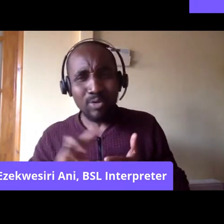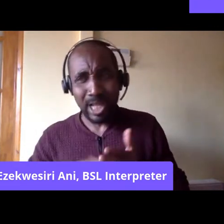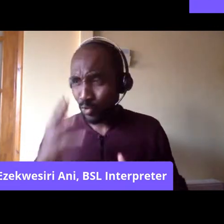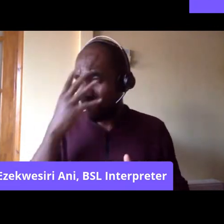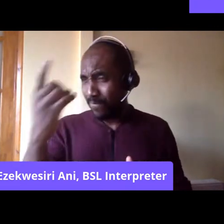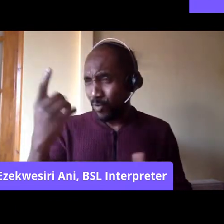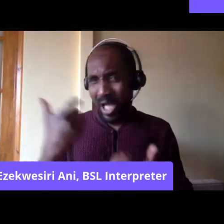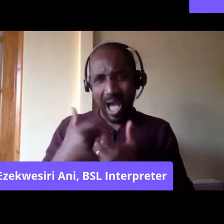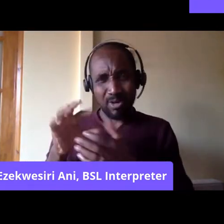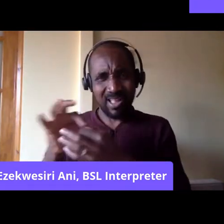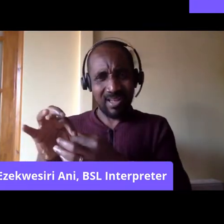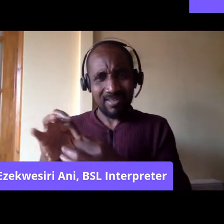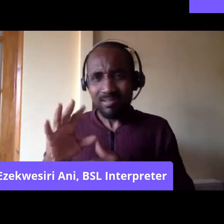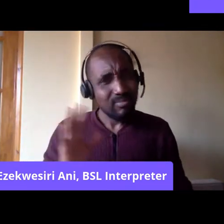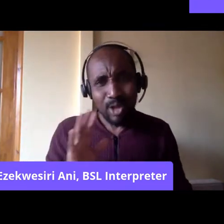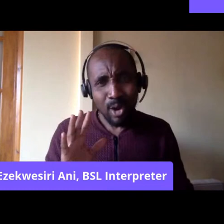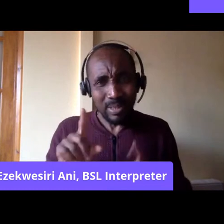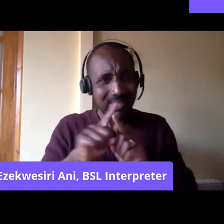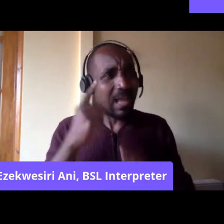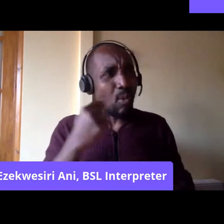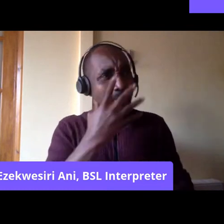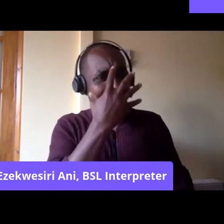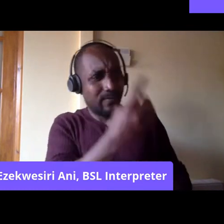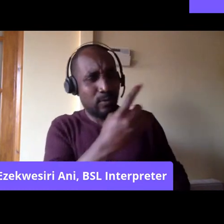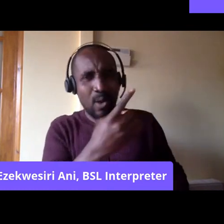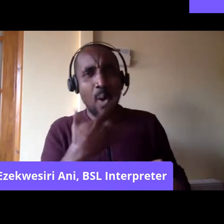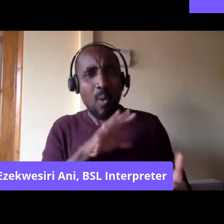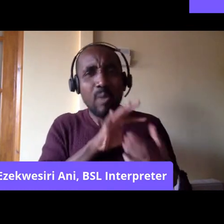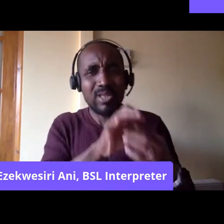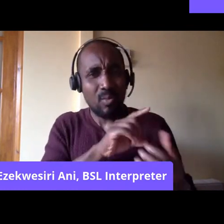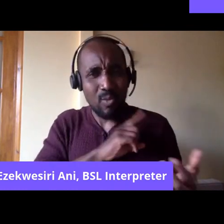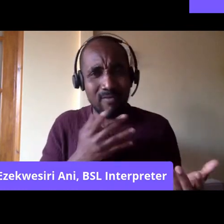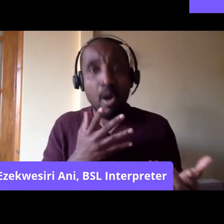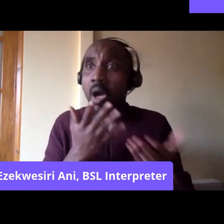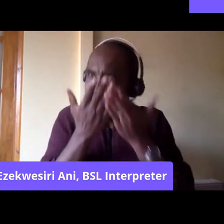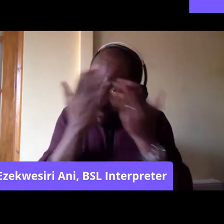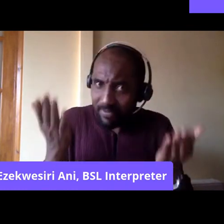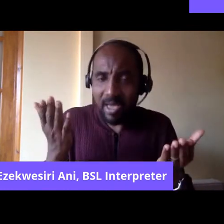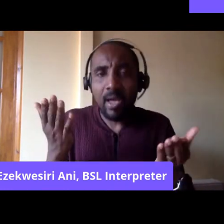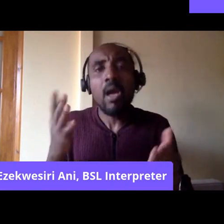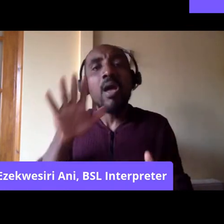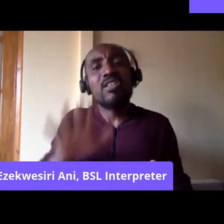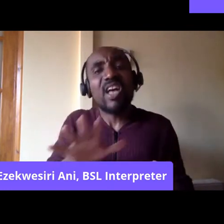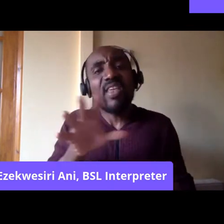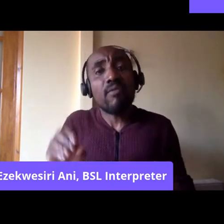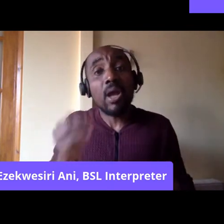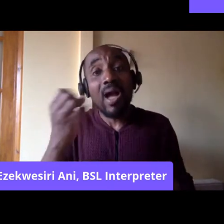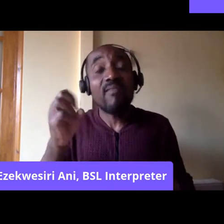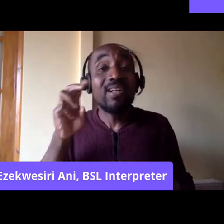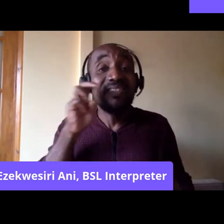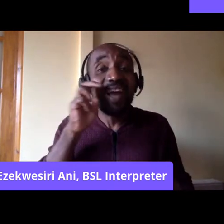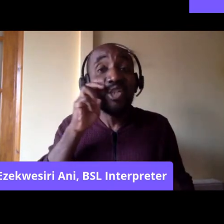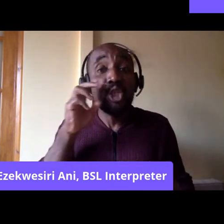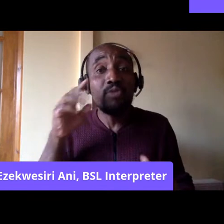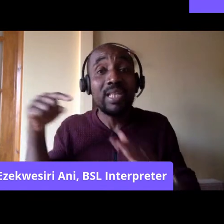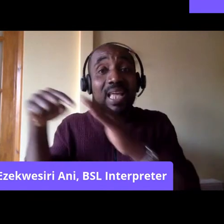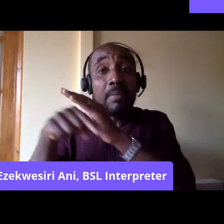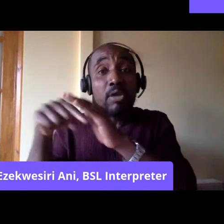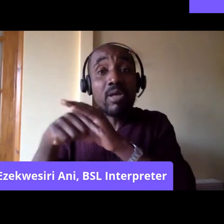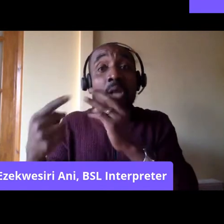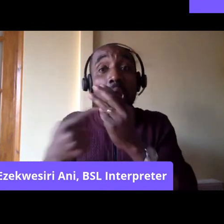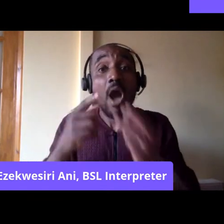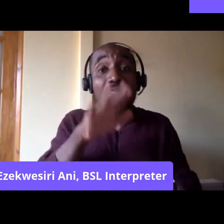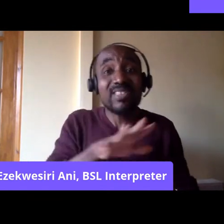constructed, and it's going to be a difficult process. Even in South Africa today, you have Nigerian immigrants who are attacked by other South